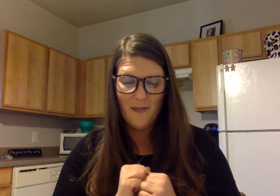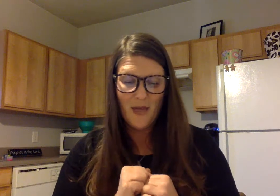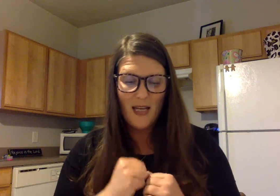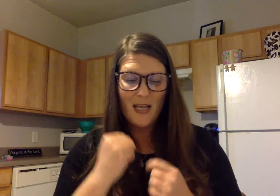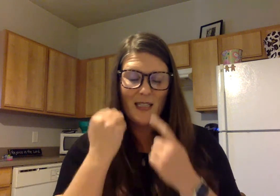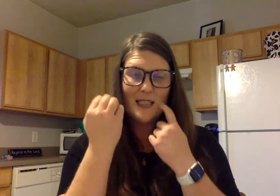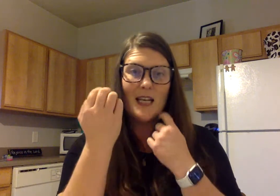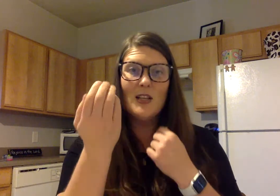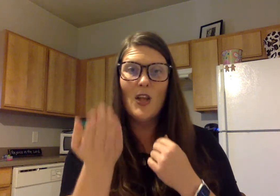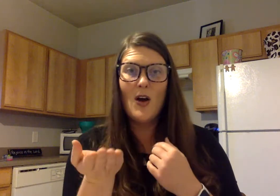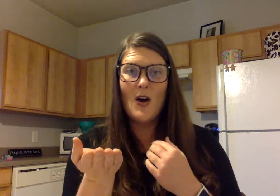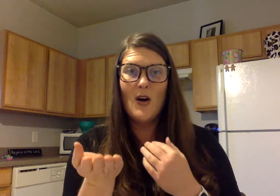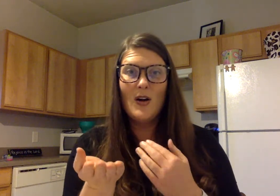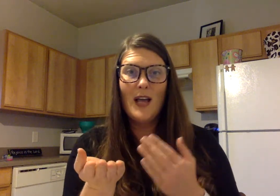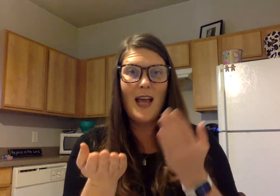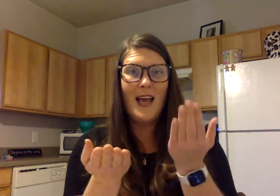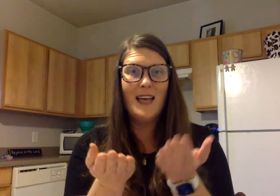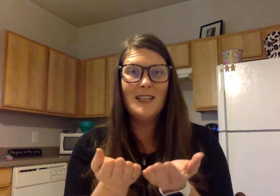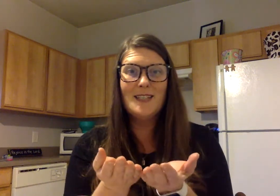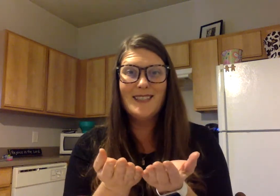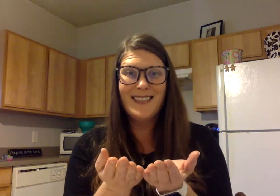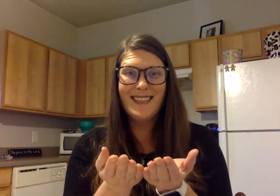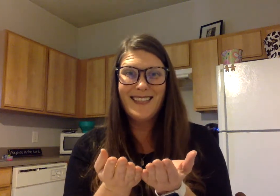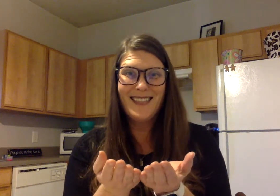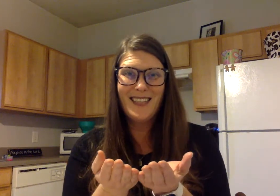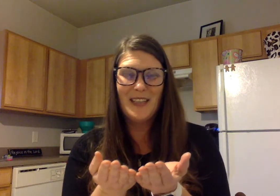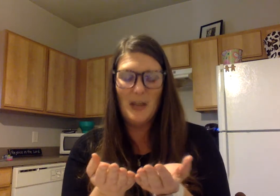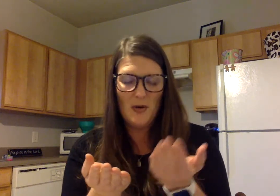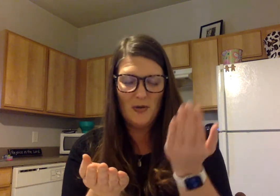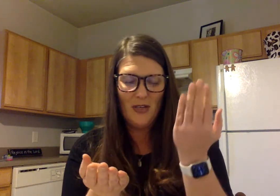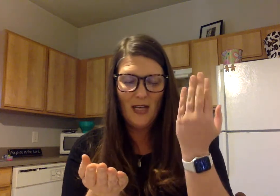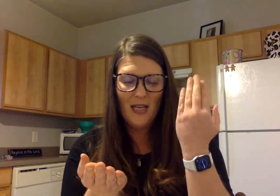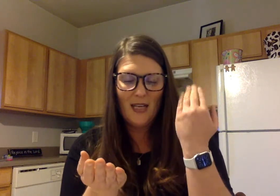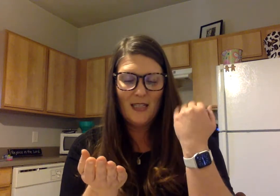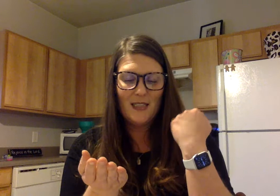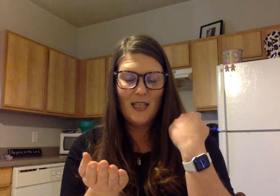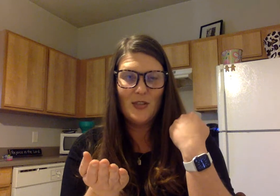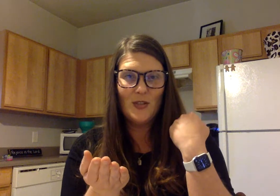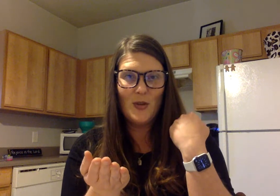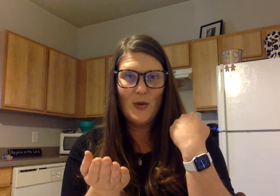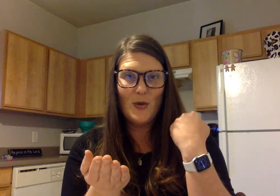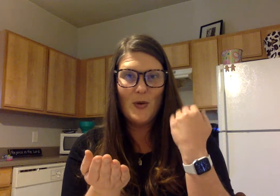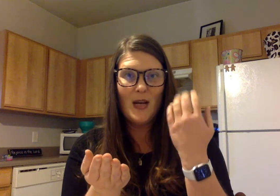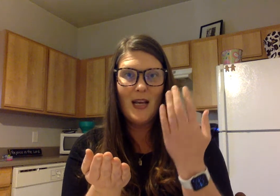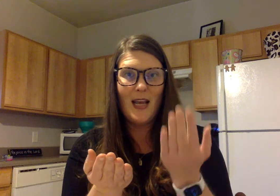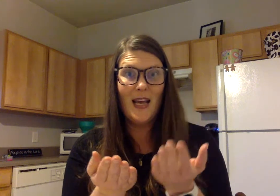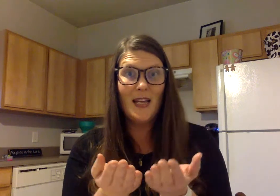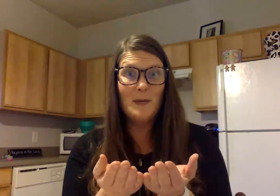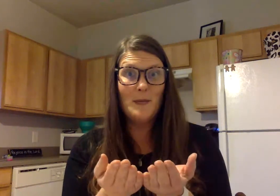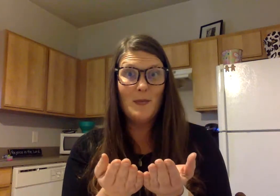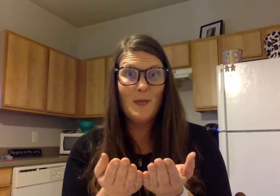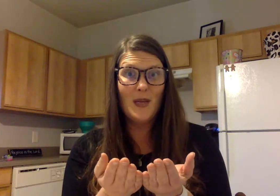good, say law, add n, lawn, say zoo, add m,